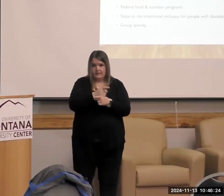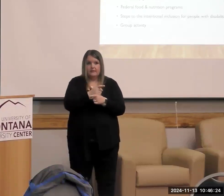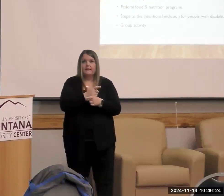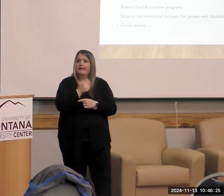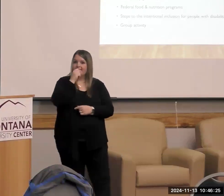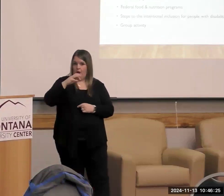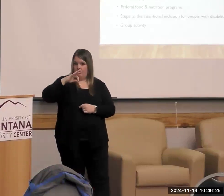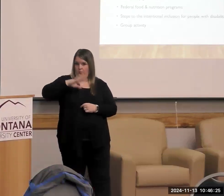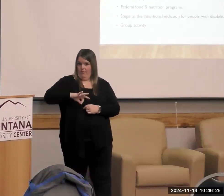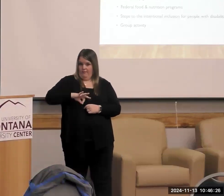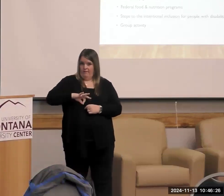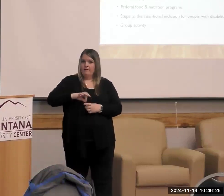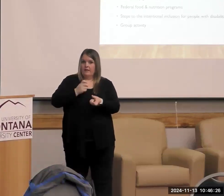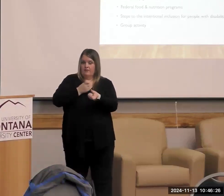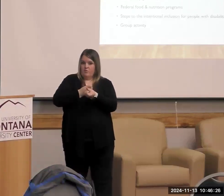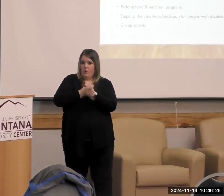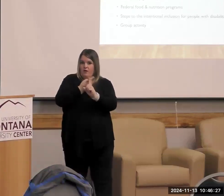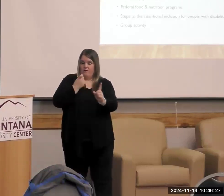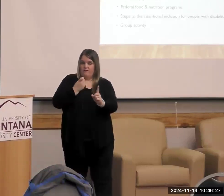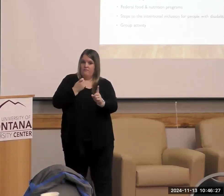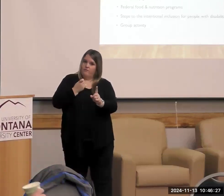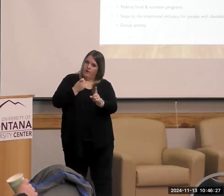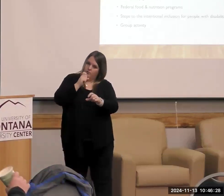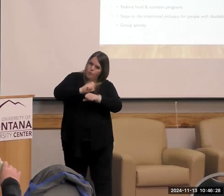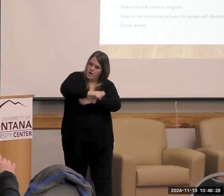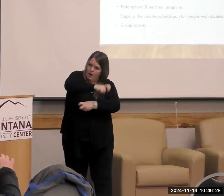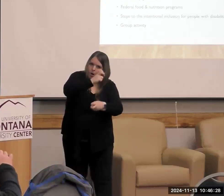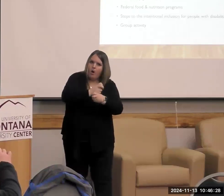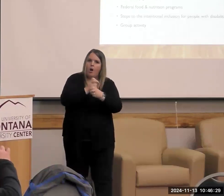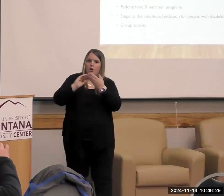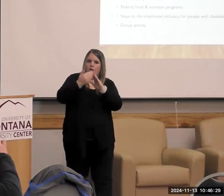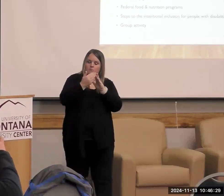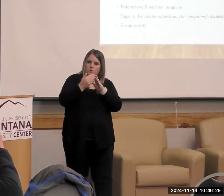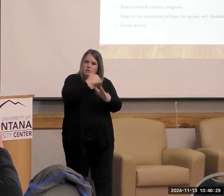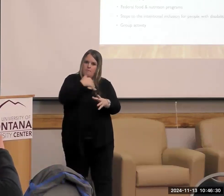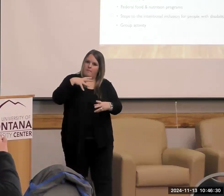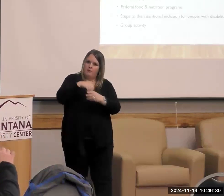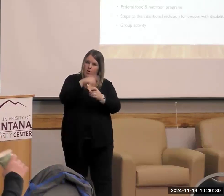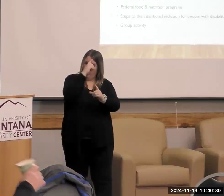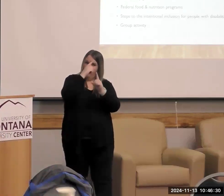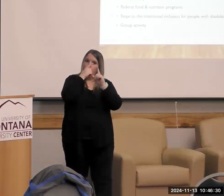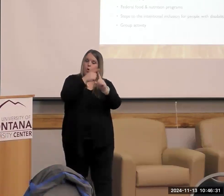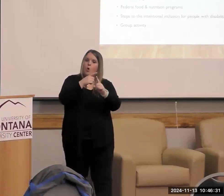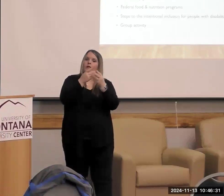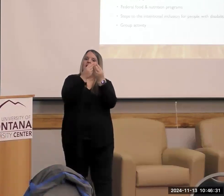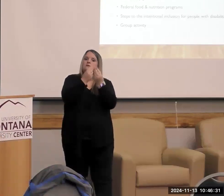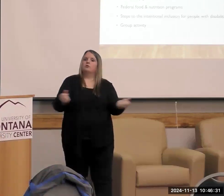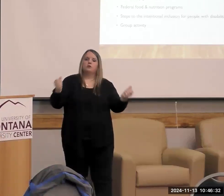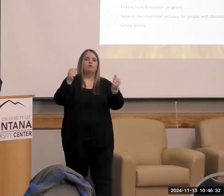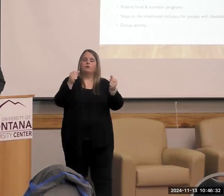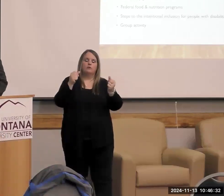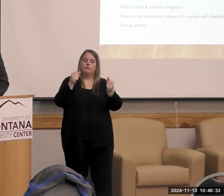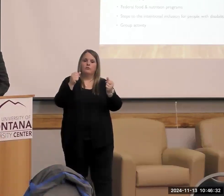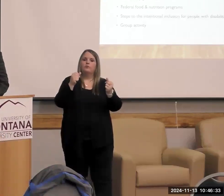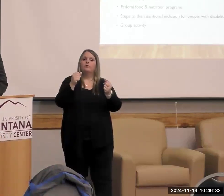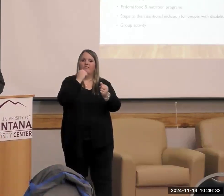nonprofit fueled by dedicated community members, and it's on a mission to end food insecurity and uplift the